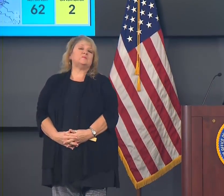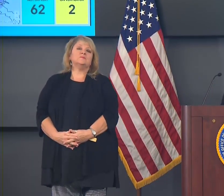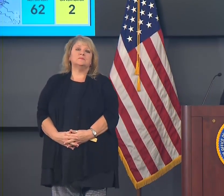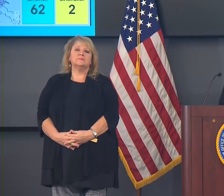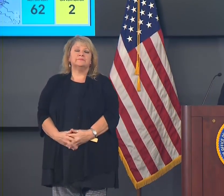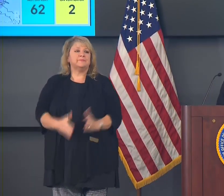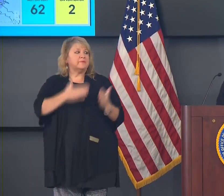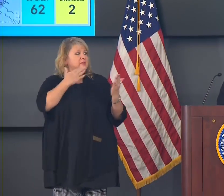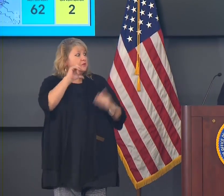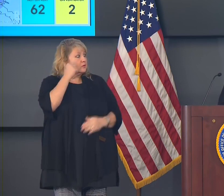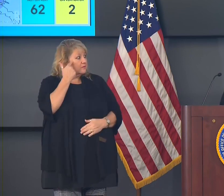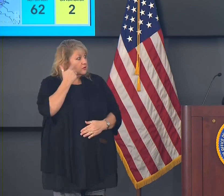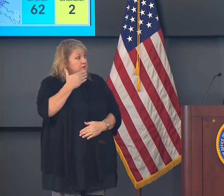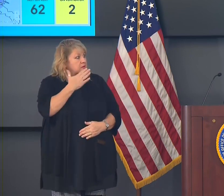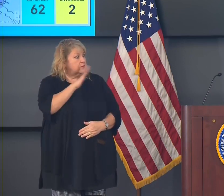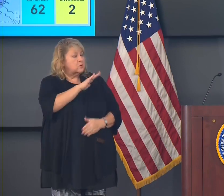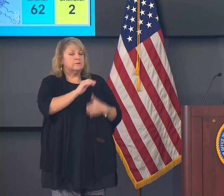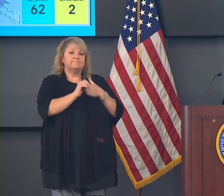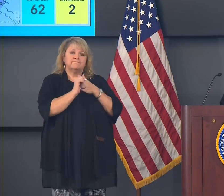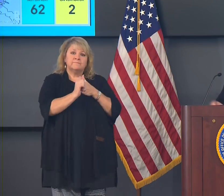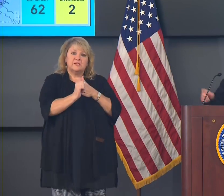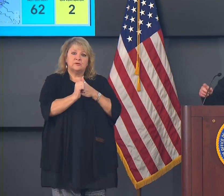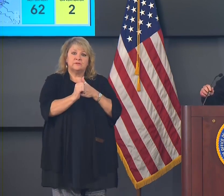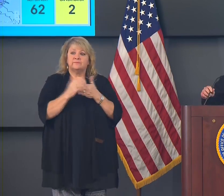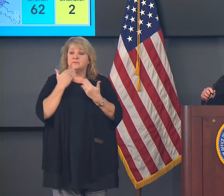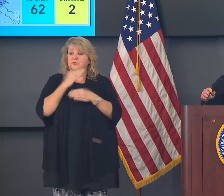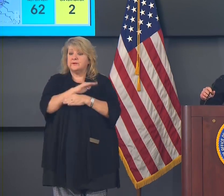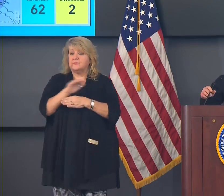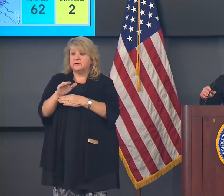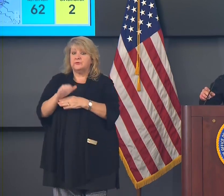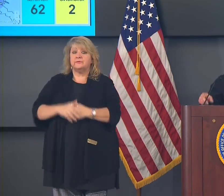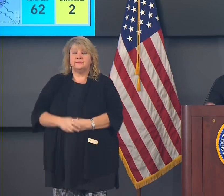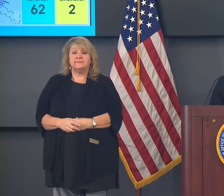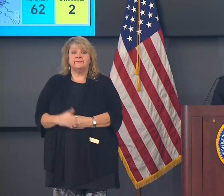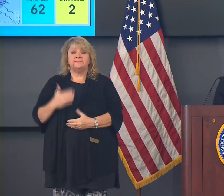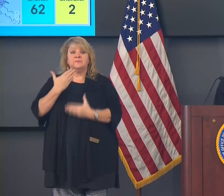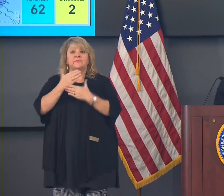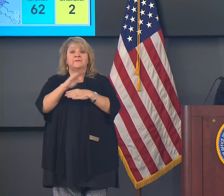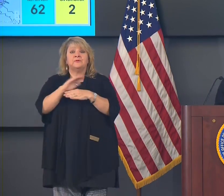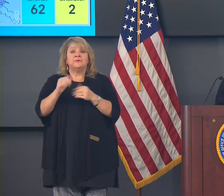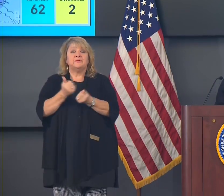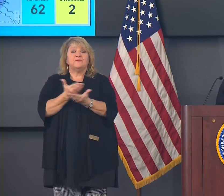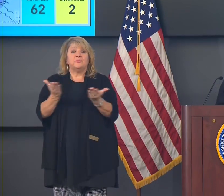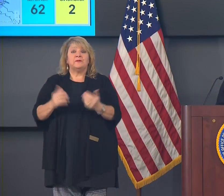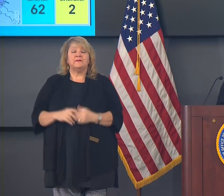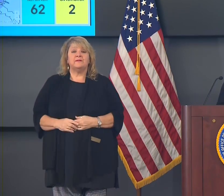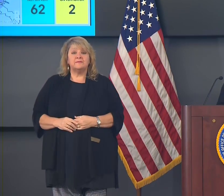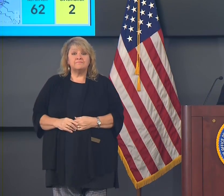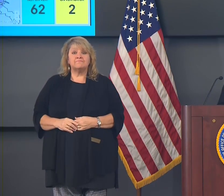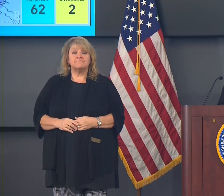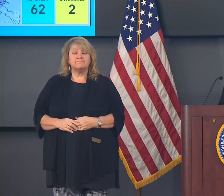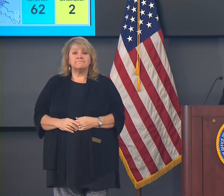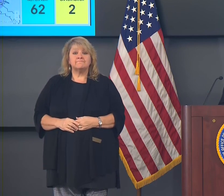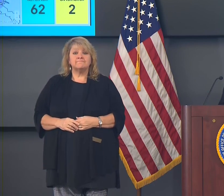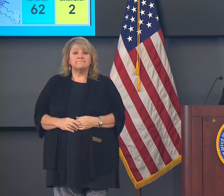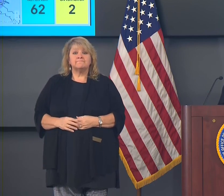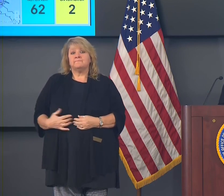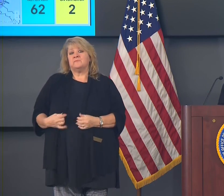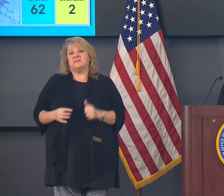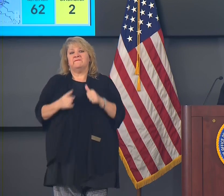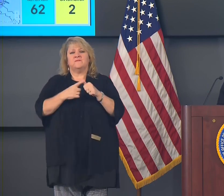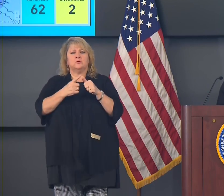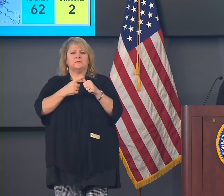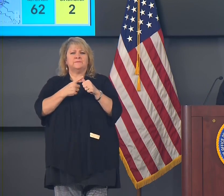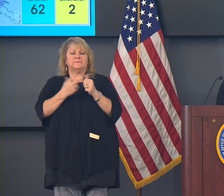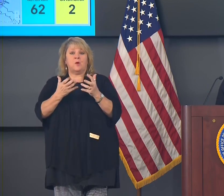Thank you Governor, thank you for your leadership, good afternoon everyone. I'd like to just begin by